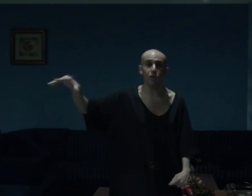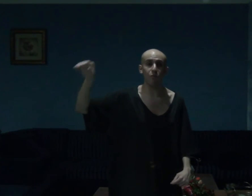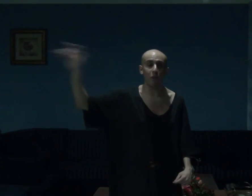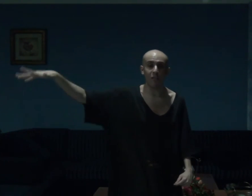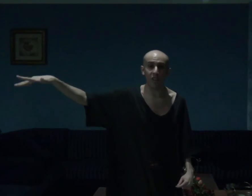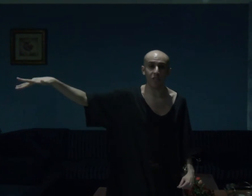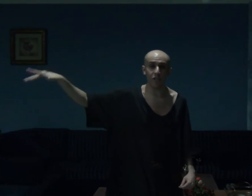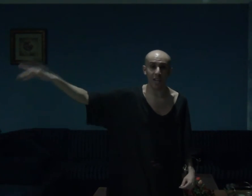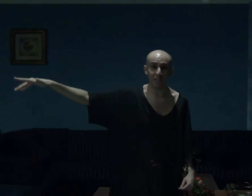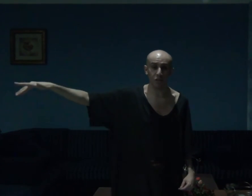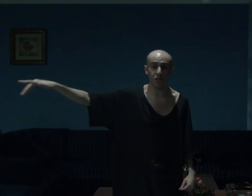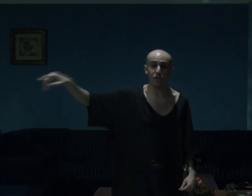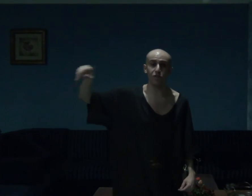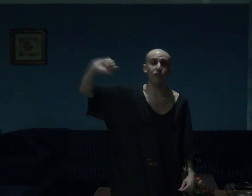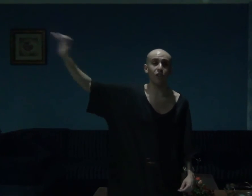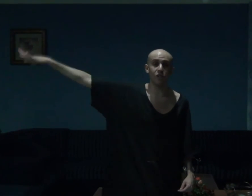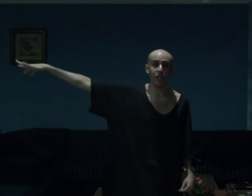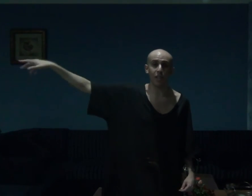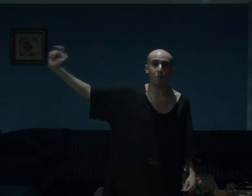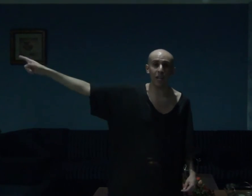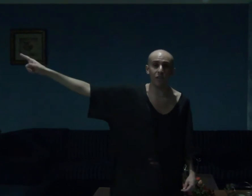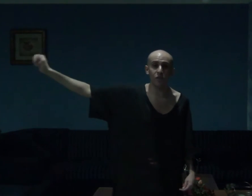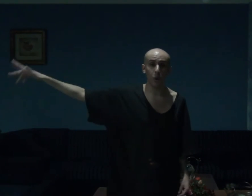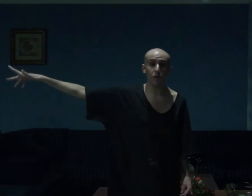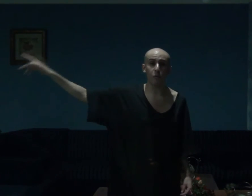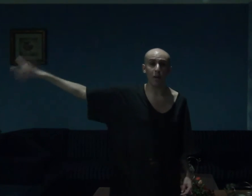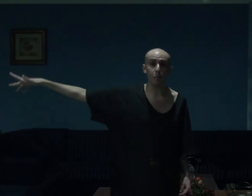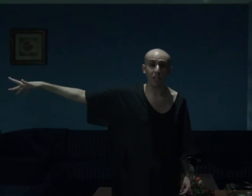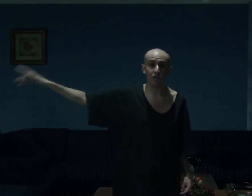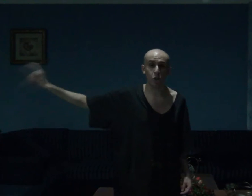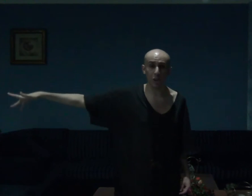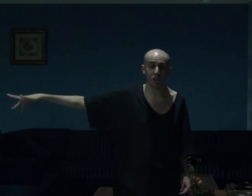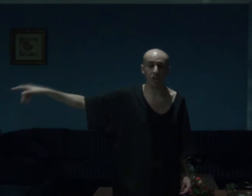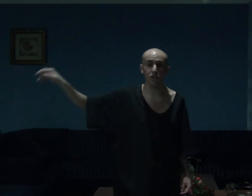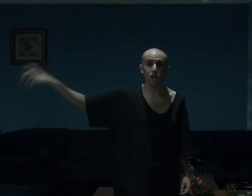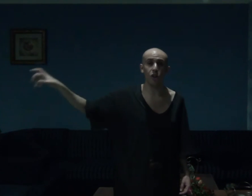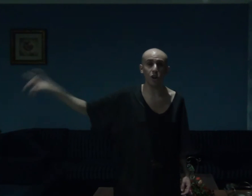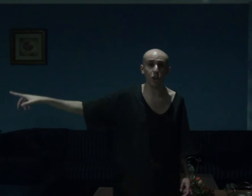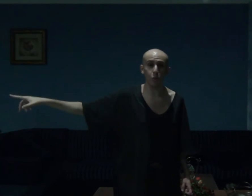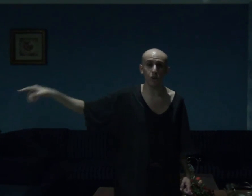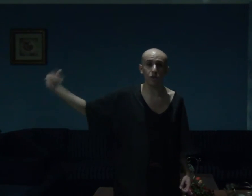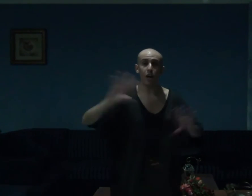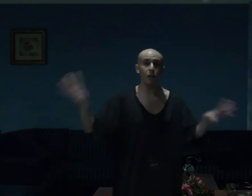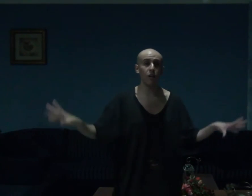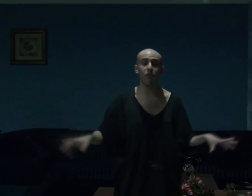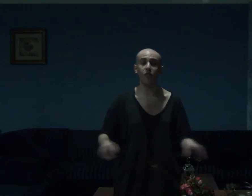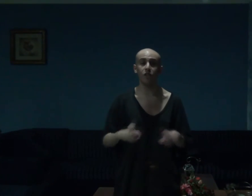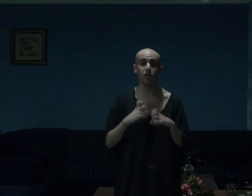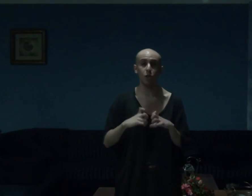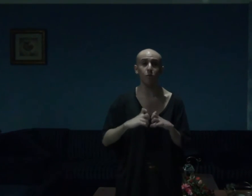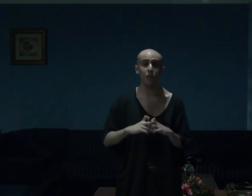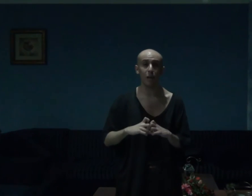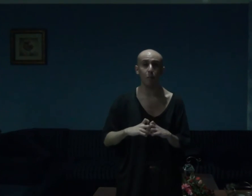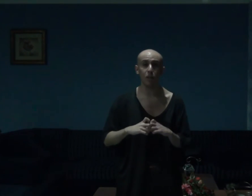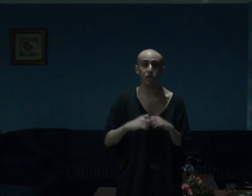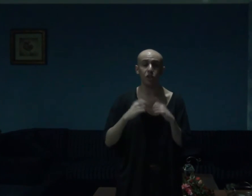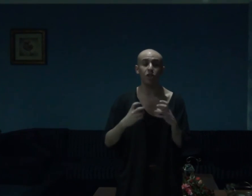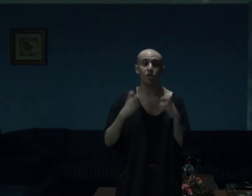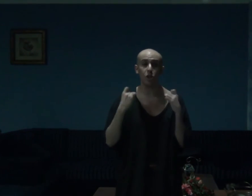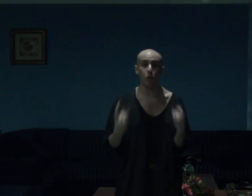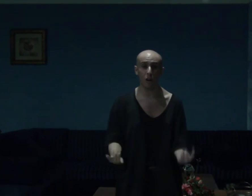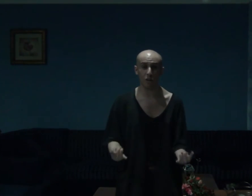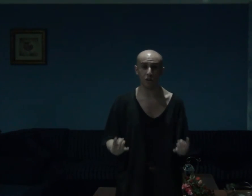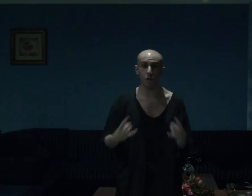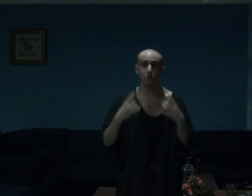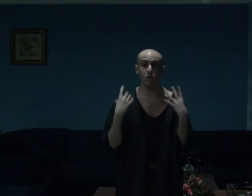she is one of my favorite actresses of all time and one of my biggest crushes in Hollywood, I love her so damn much,